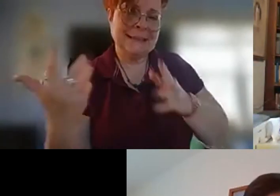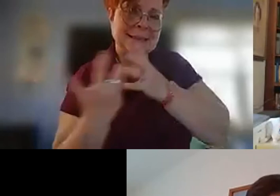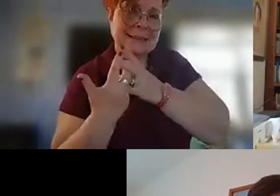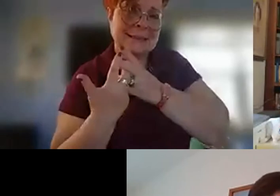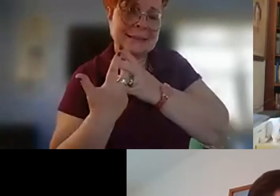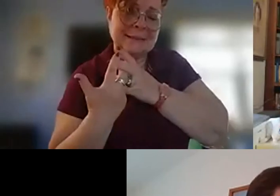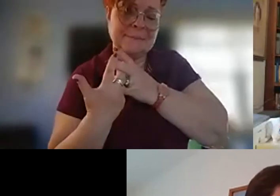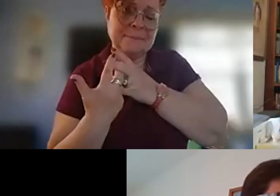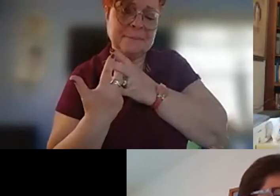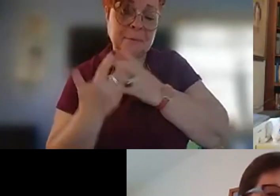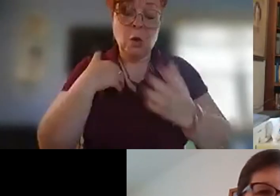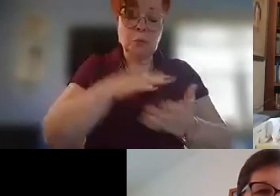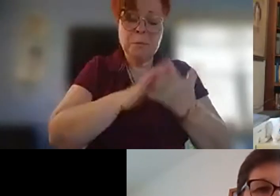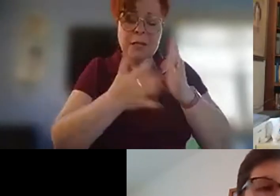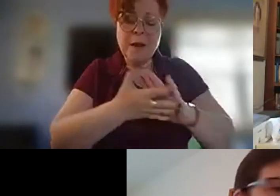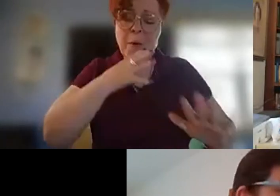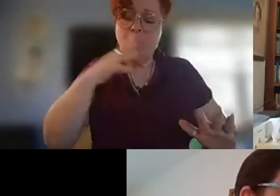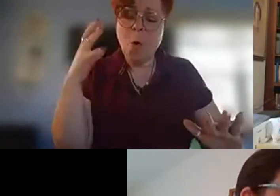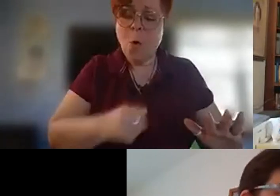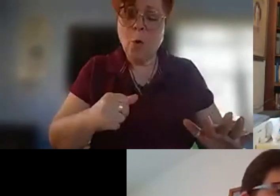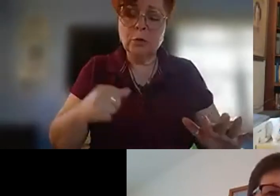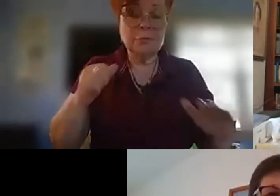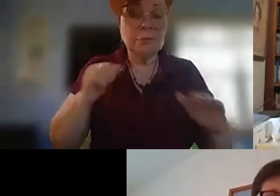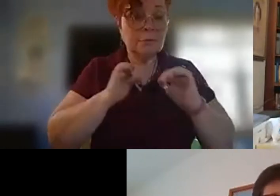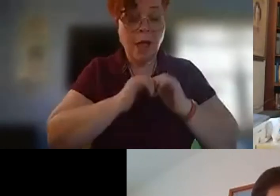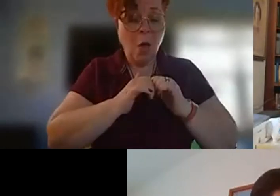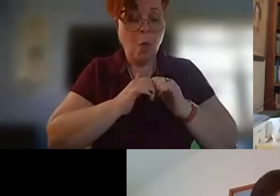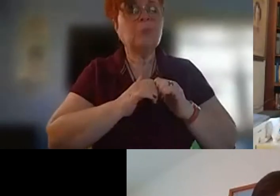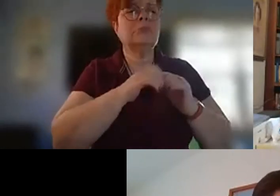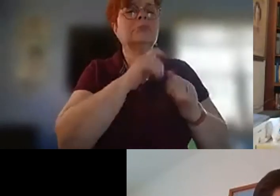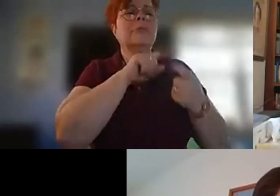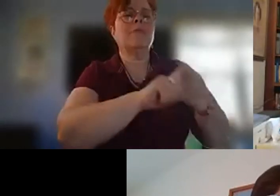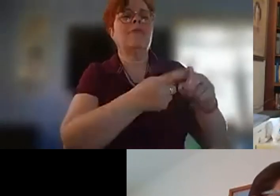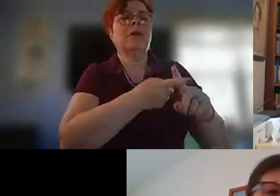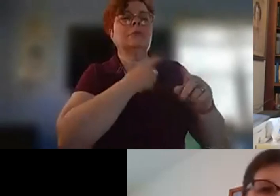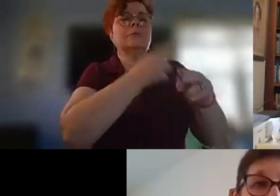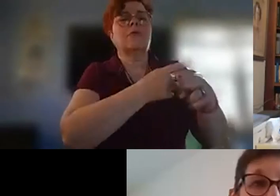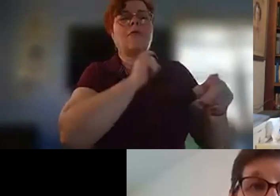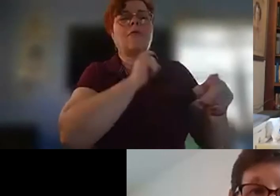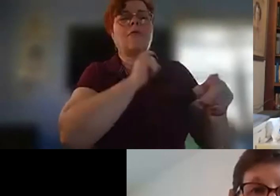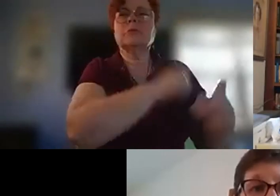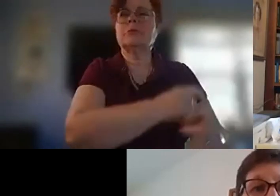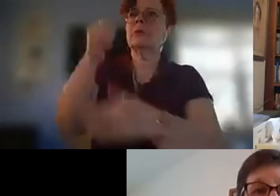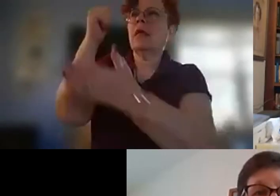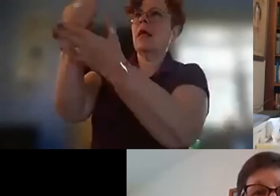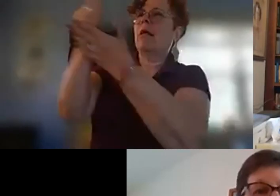to become old one befriends rocks consults mountains honors water